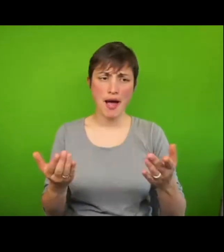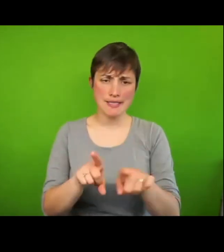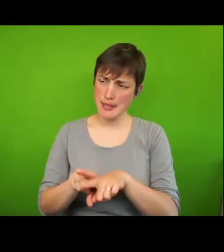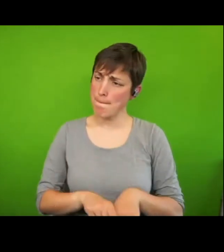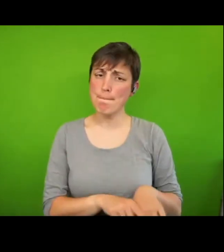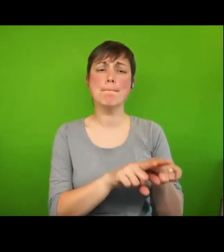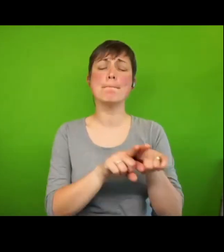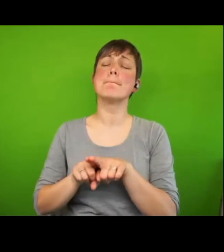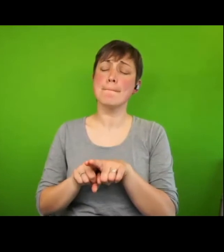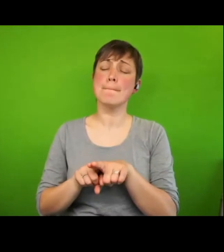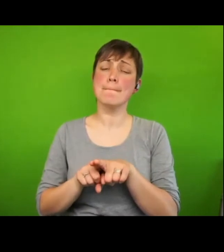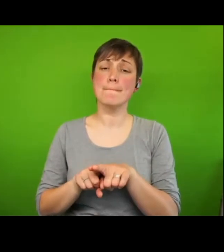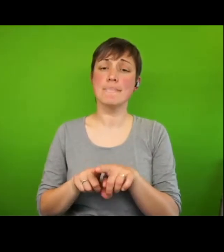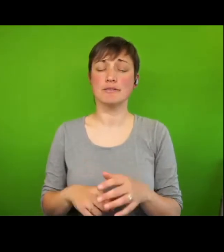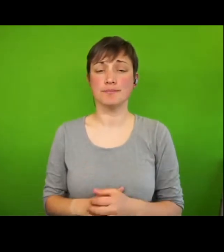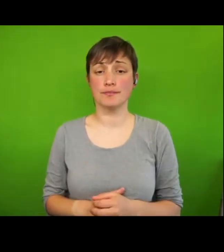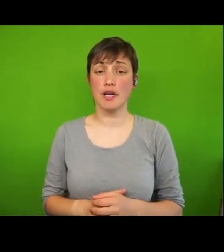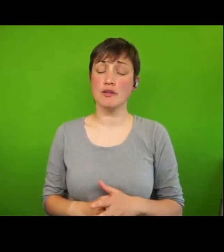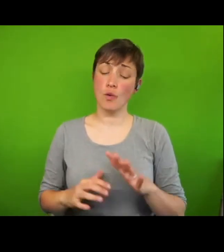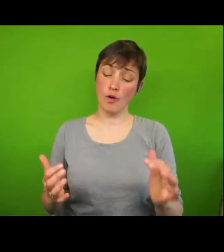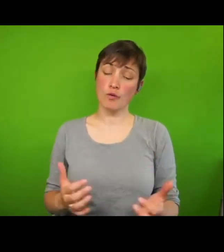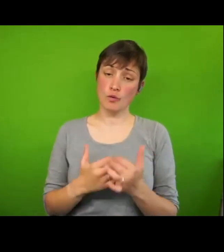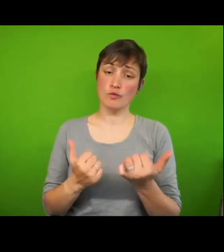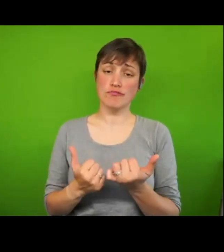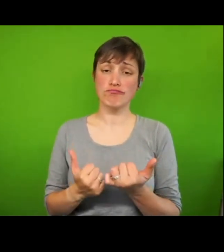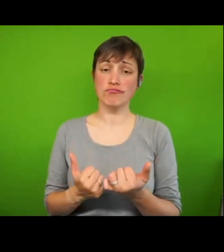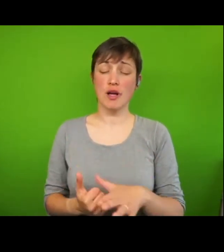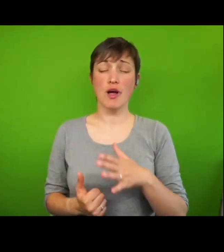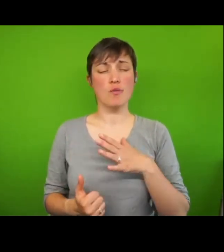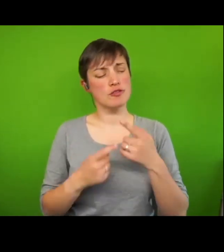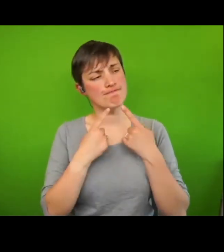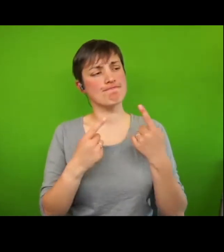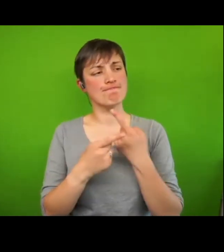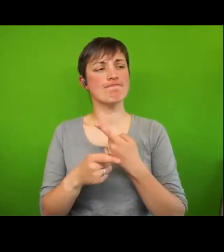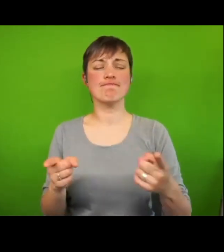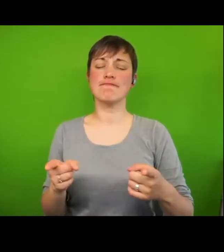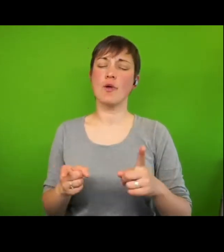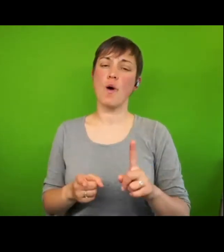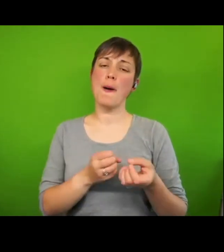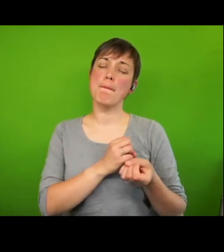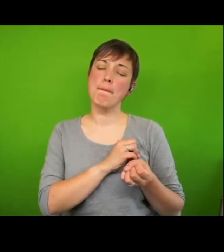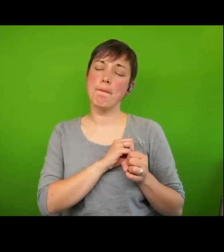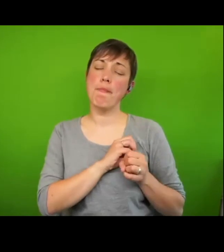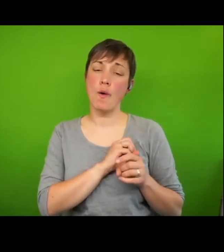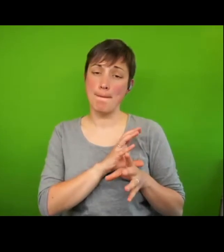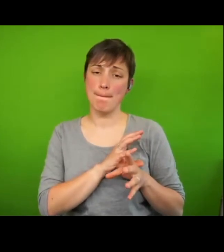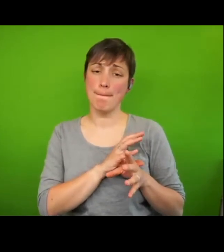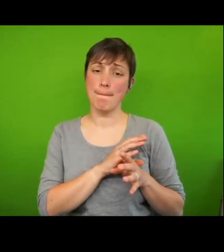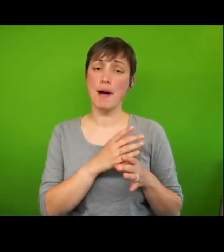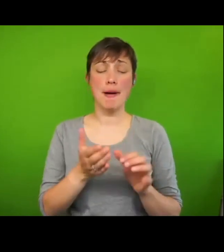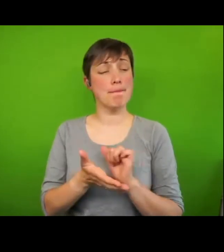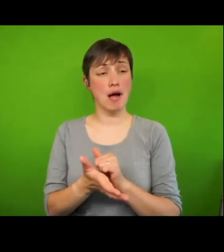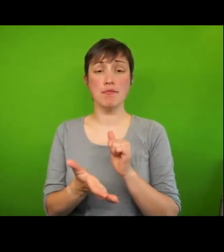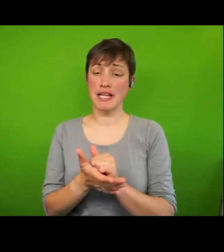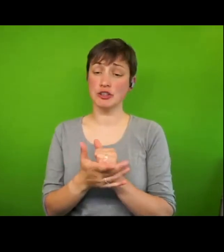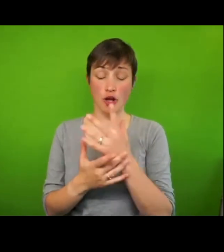So in conclusion, I'd like to recite a truly inspirational poem published anonymously, but I've